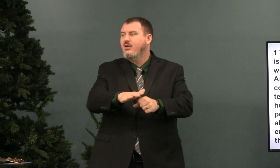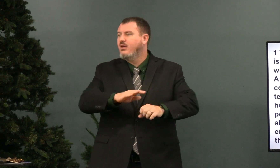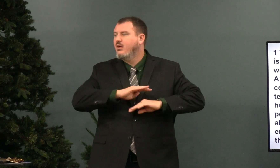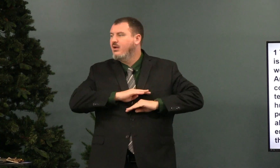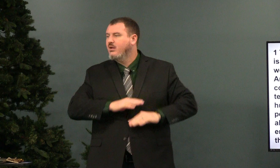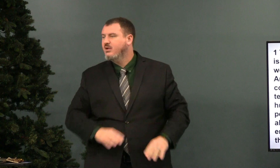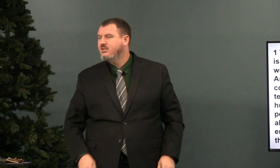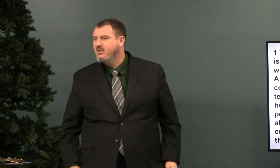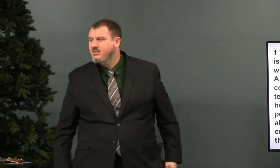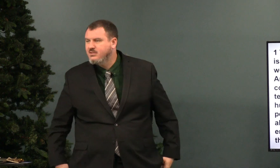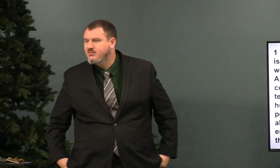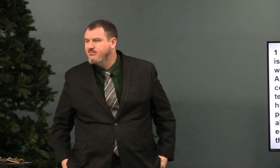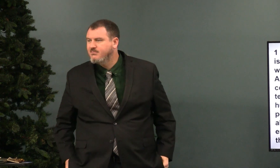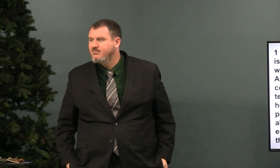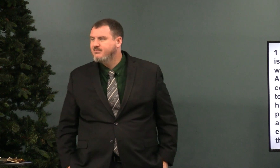us therewith be content.